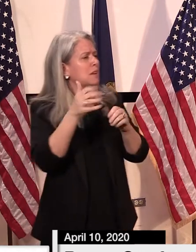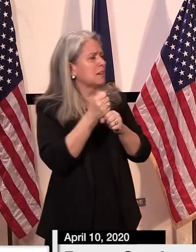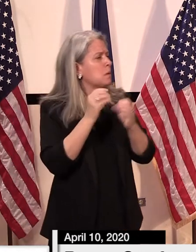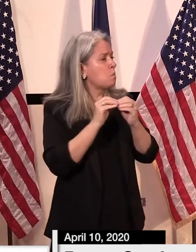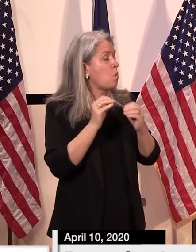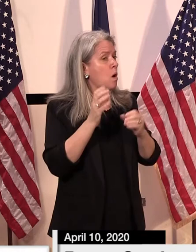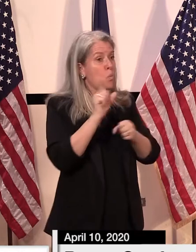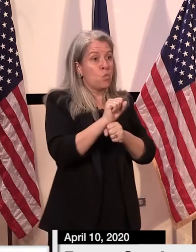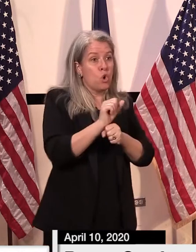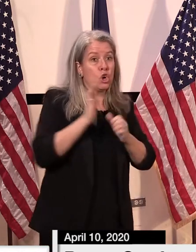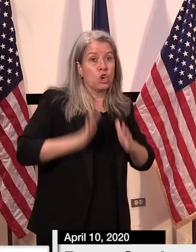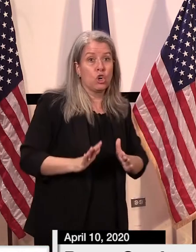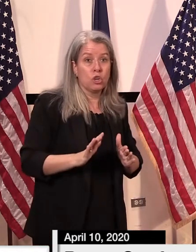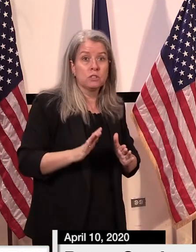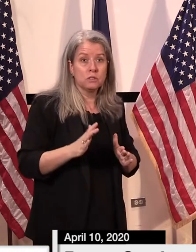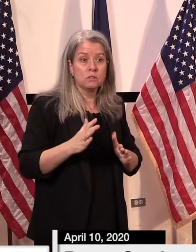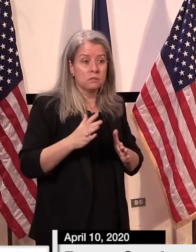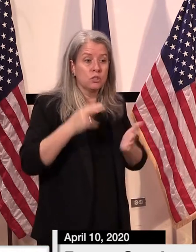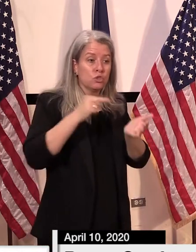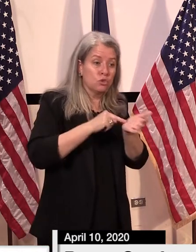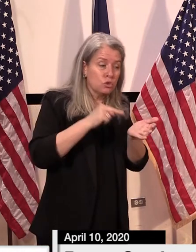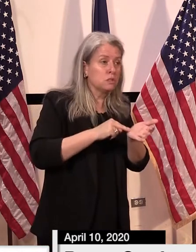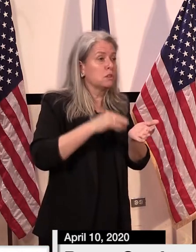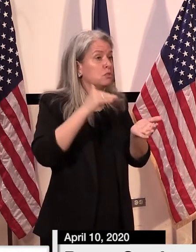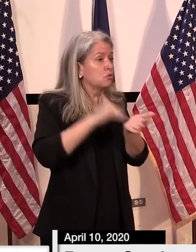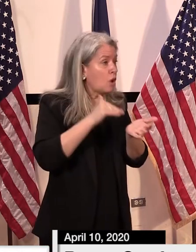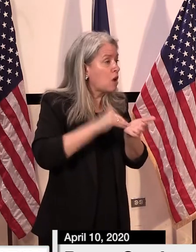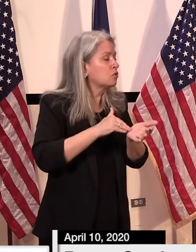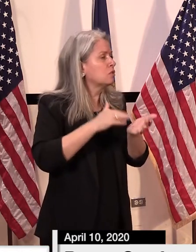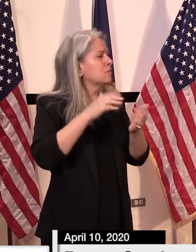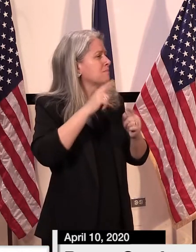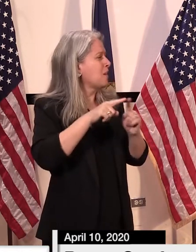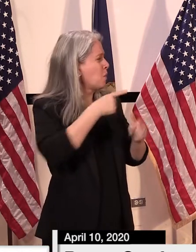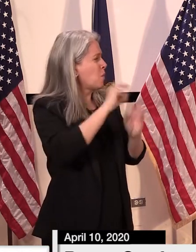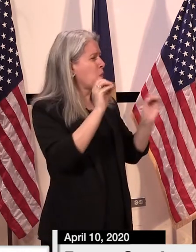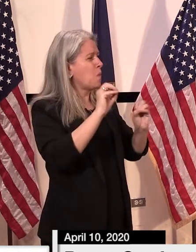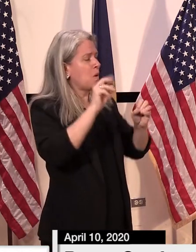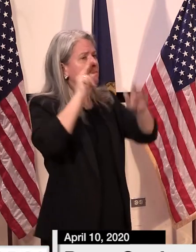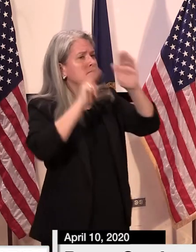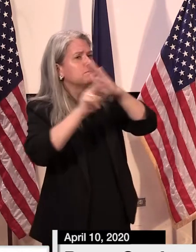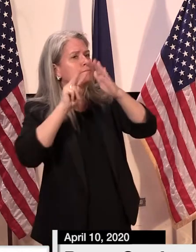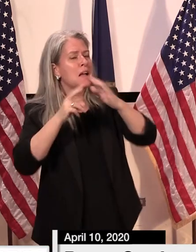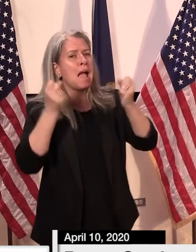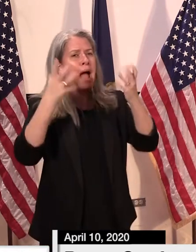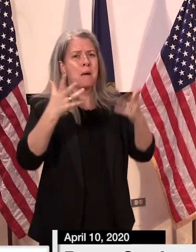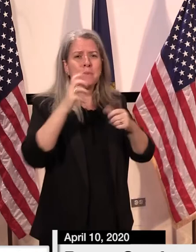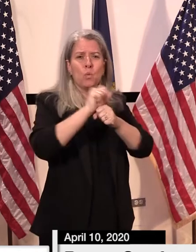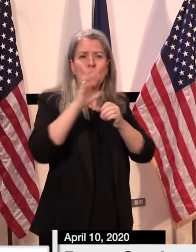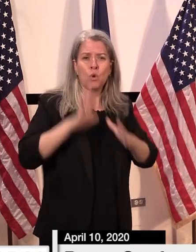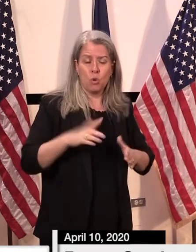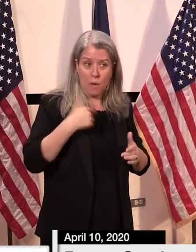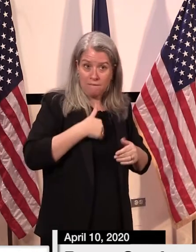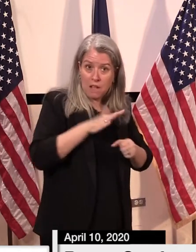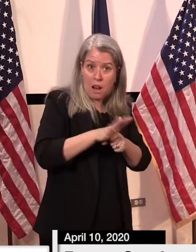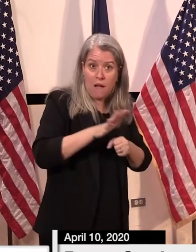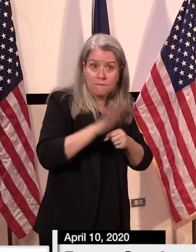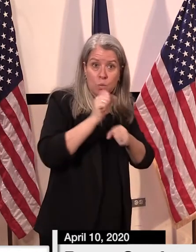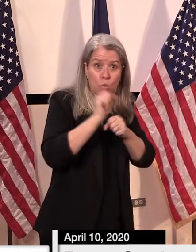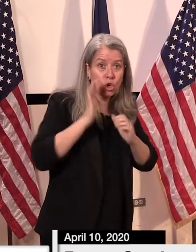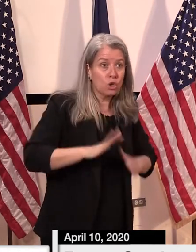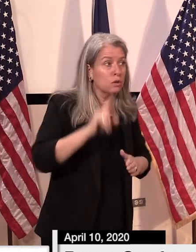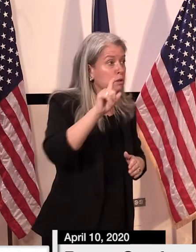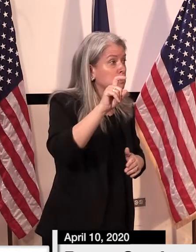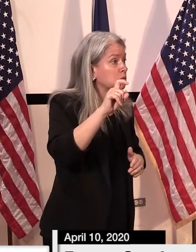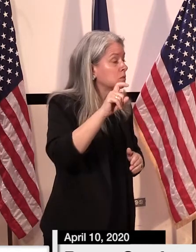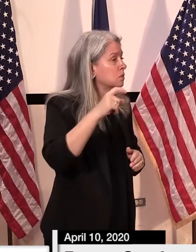healthcare workers uh but there's no model of um how many healthcare workers there are how many